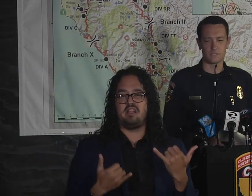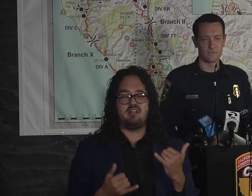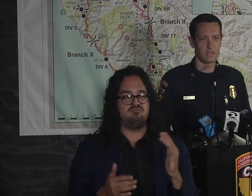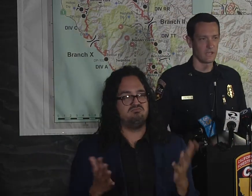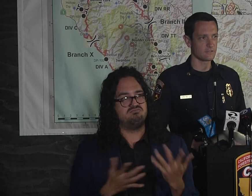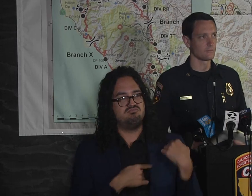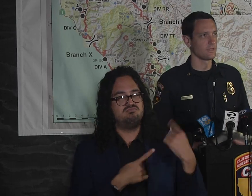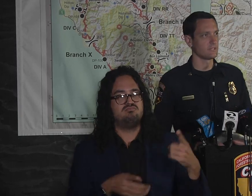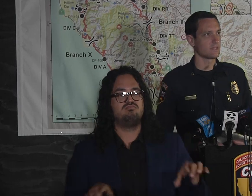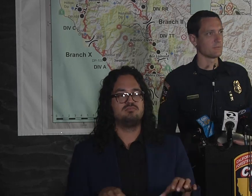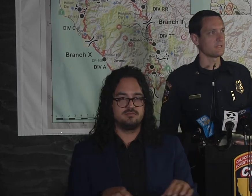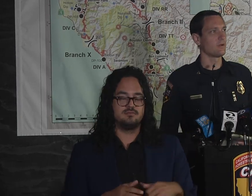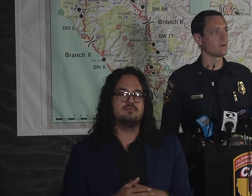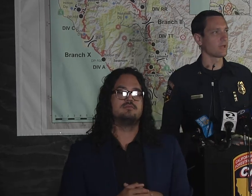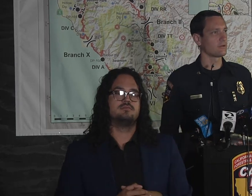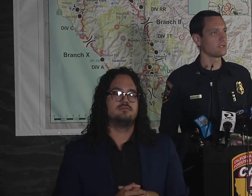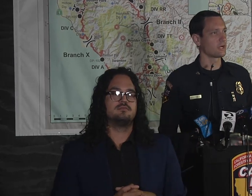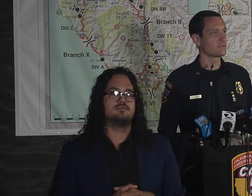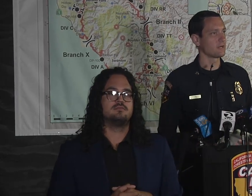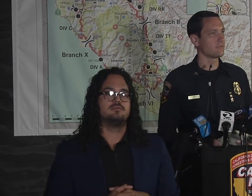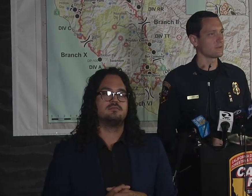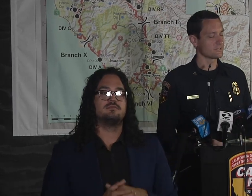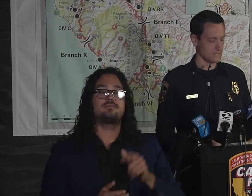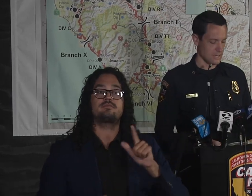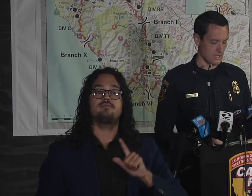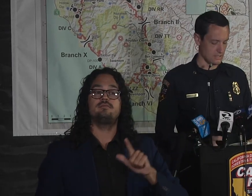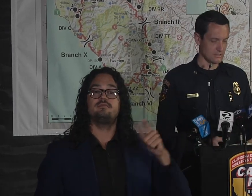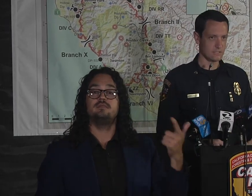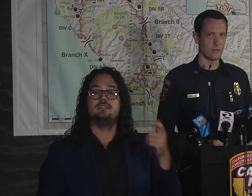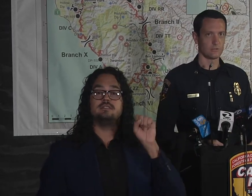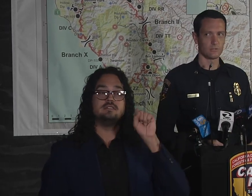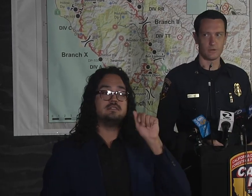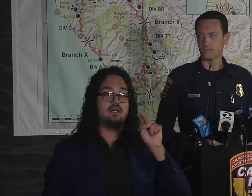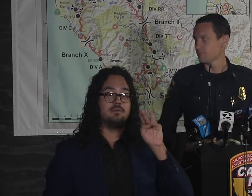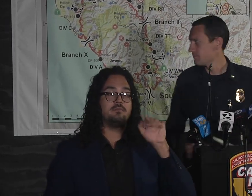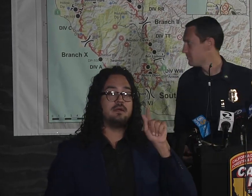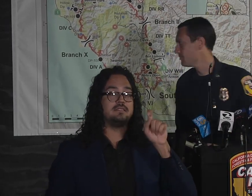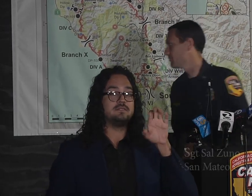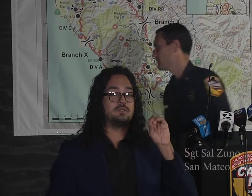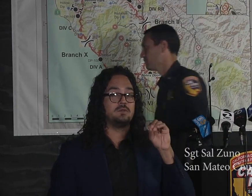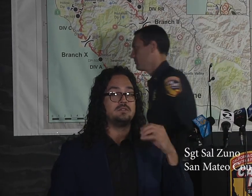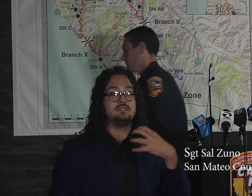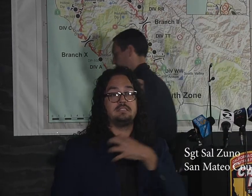And speaking next from the San Mateo County Sheriff's Office is Saul Zuno.